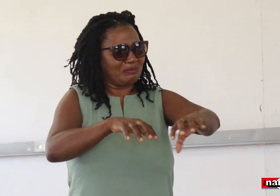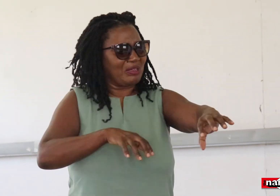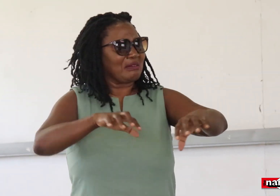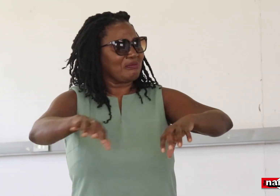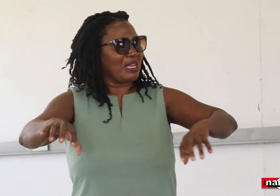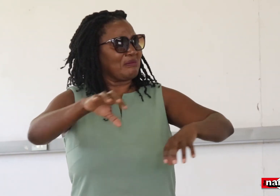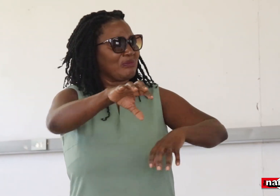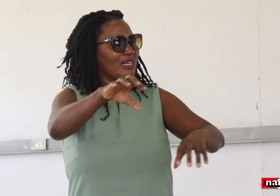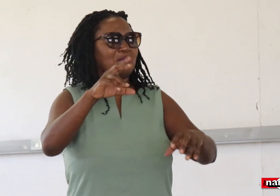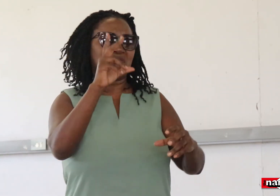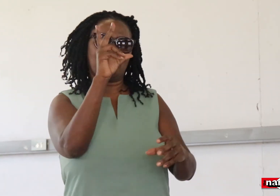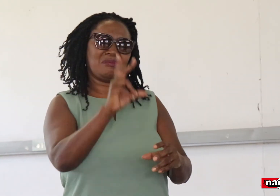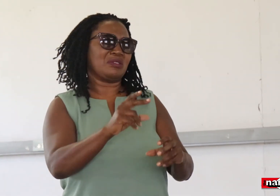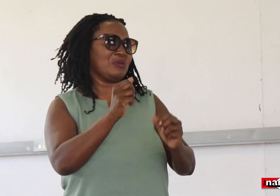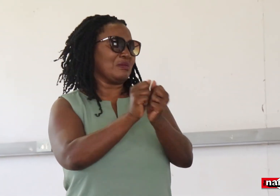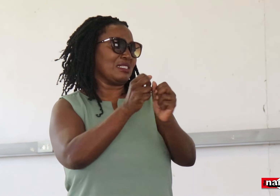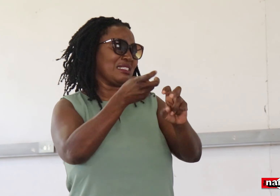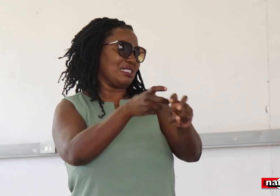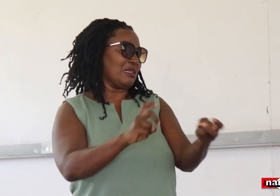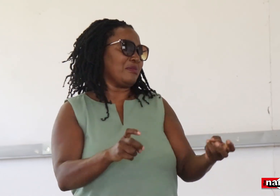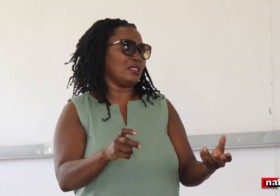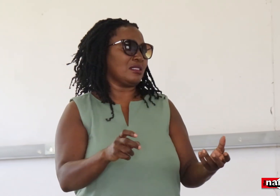Because of the division which is in the Council.